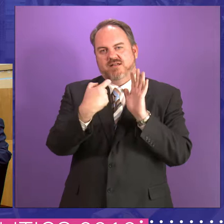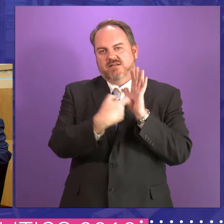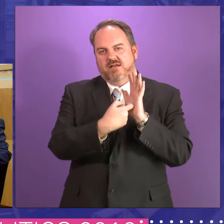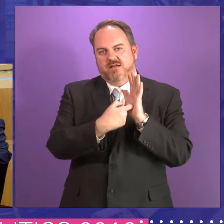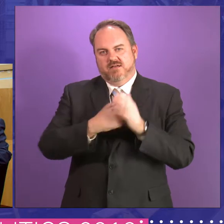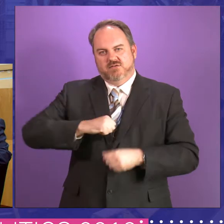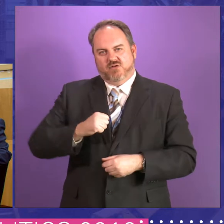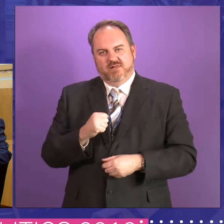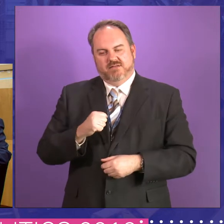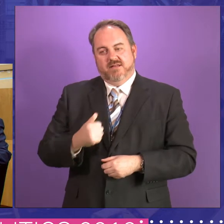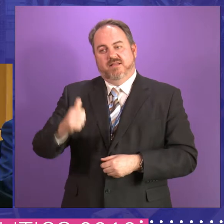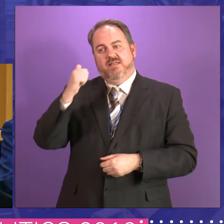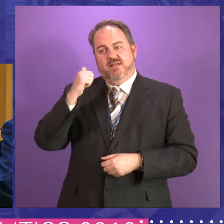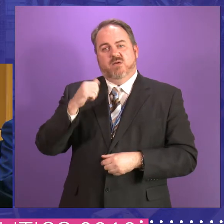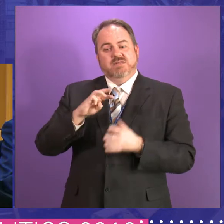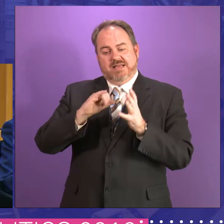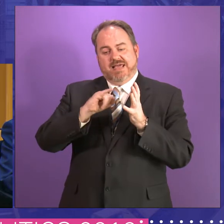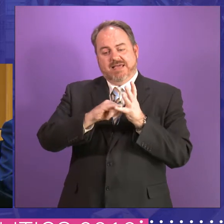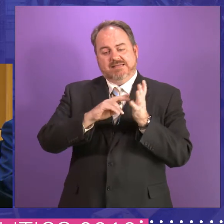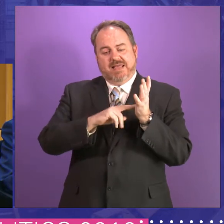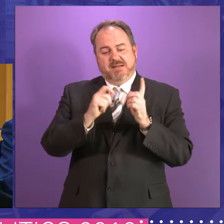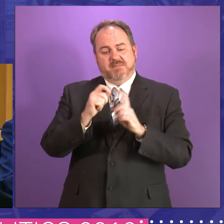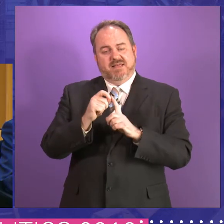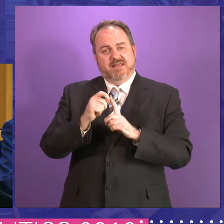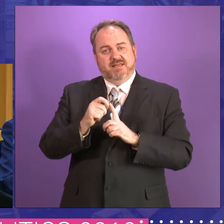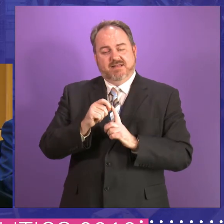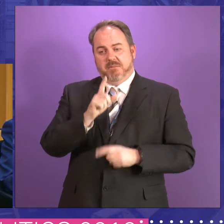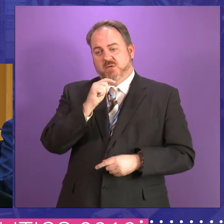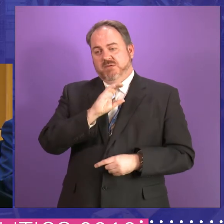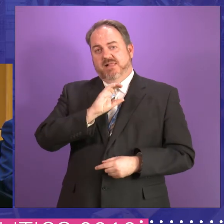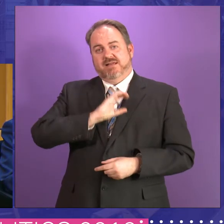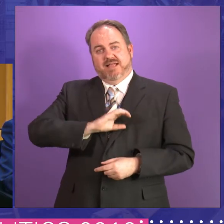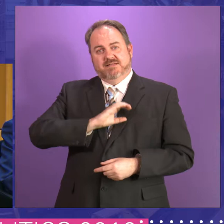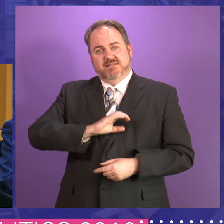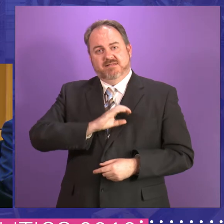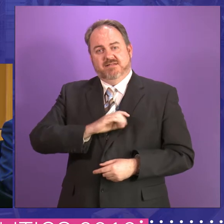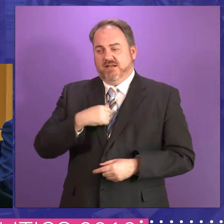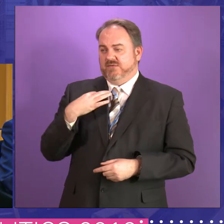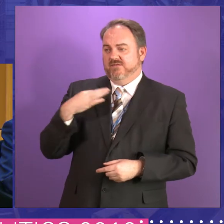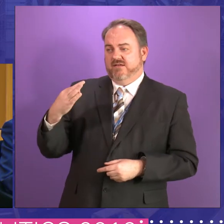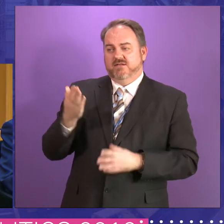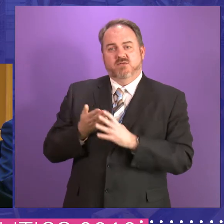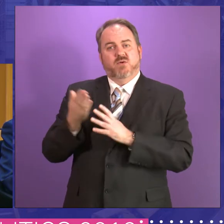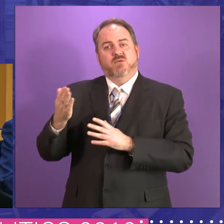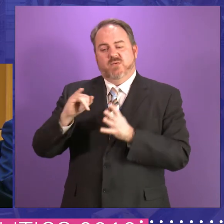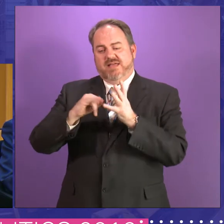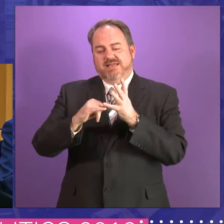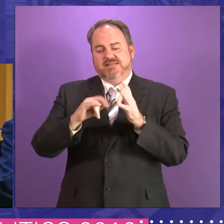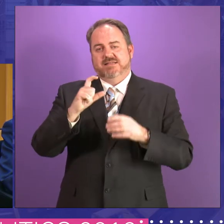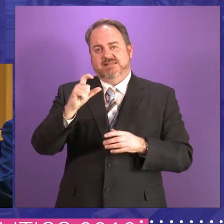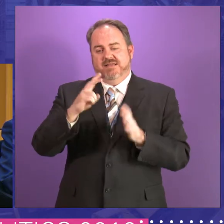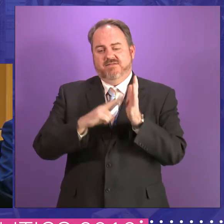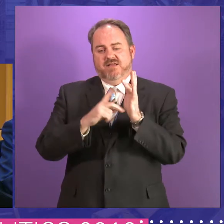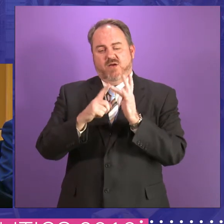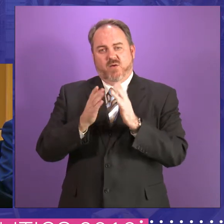was invited to a panel session with the Scottish Council for Voluntary Organisations, SCVO. And